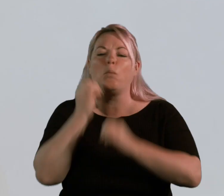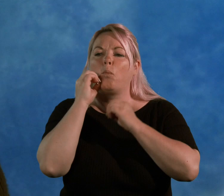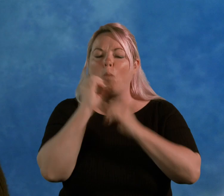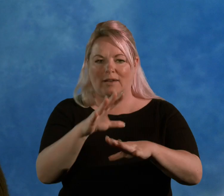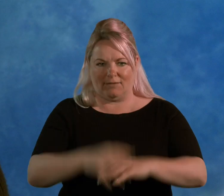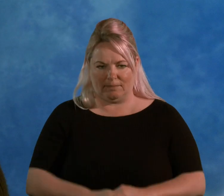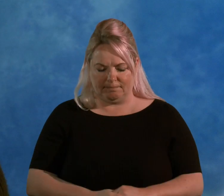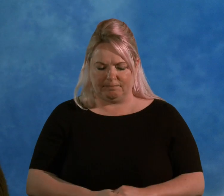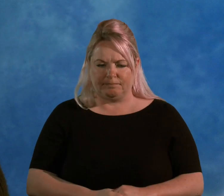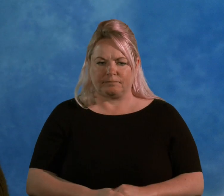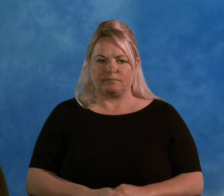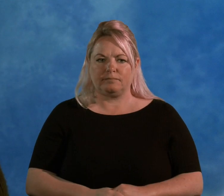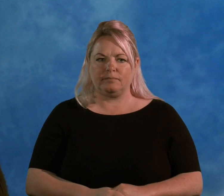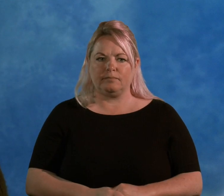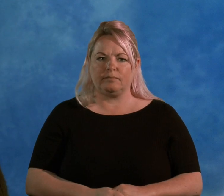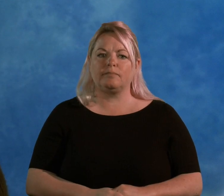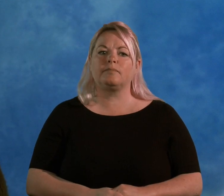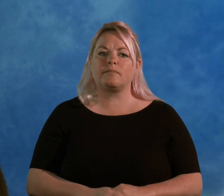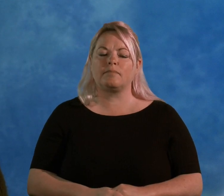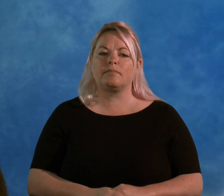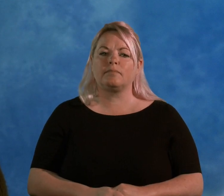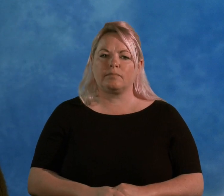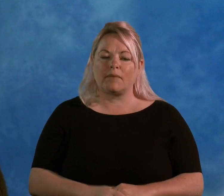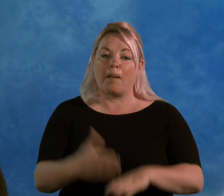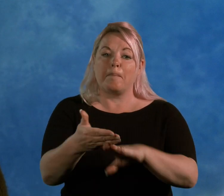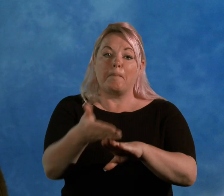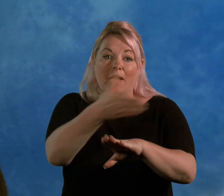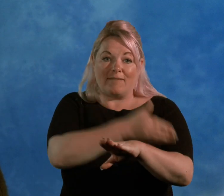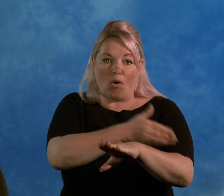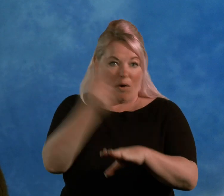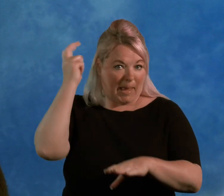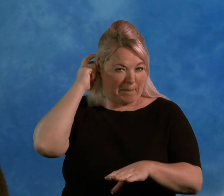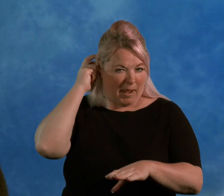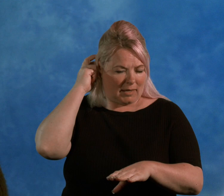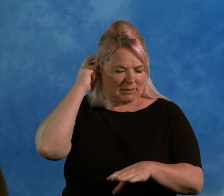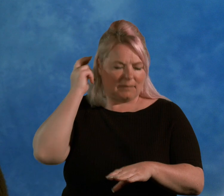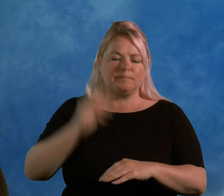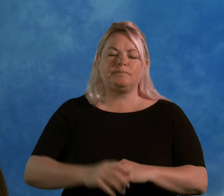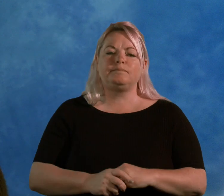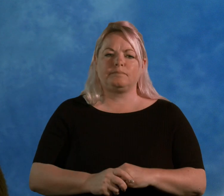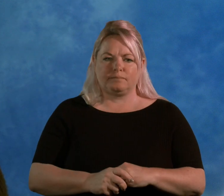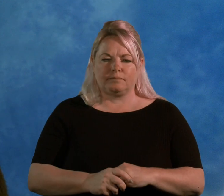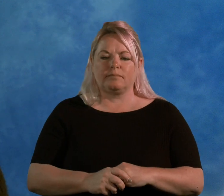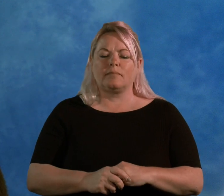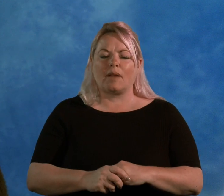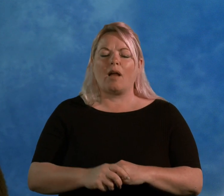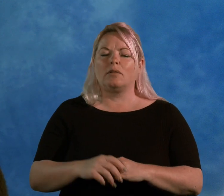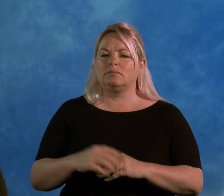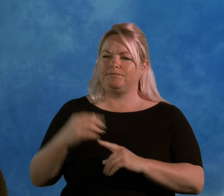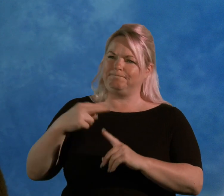If we go back to previous to having the implant, when I first started to be aware that I had a problem